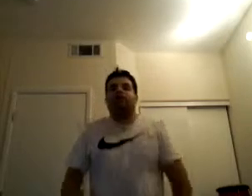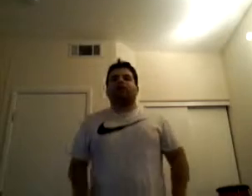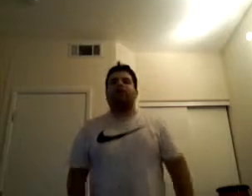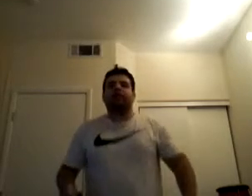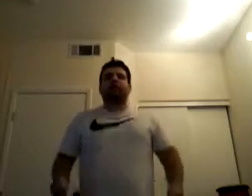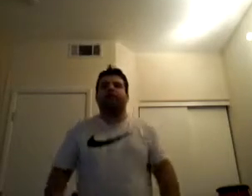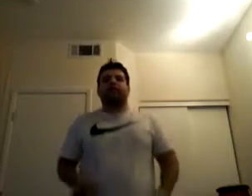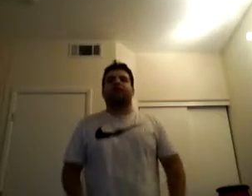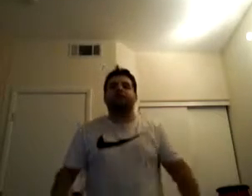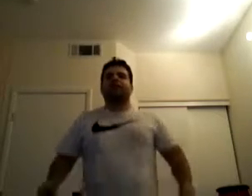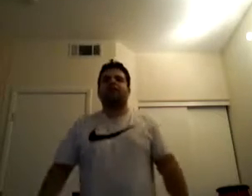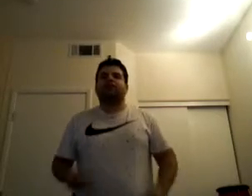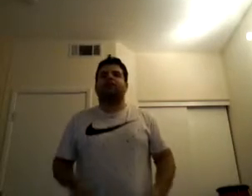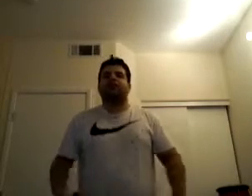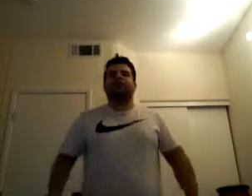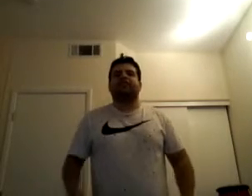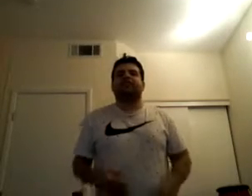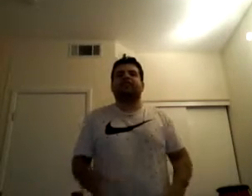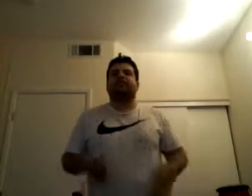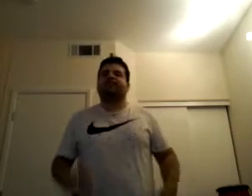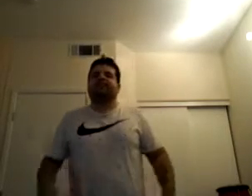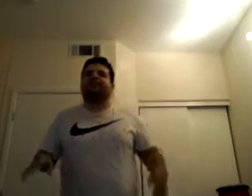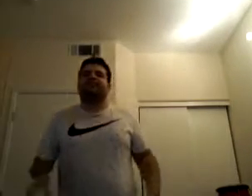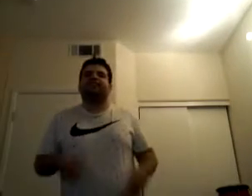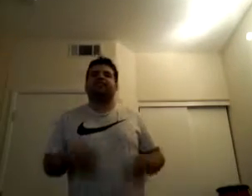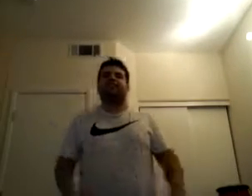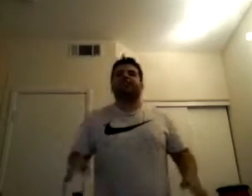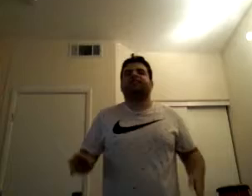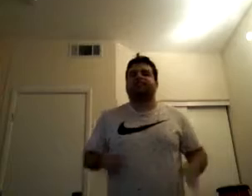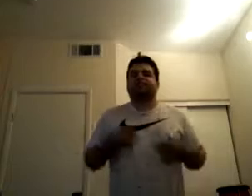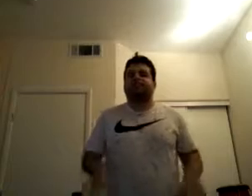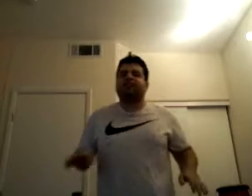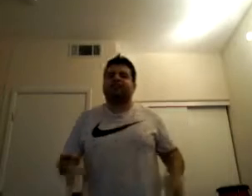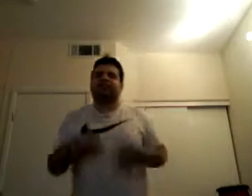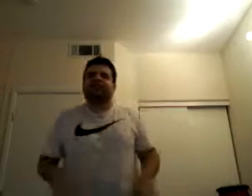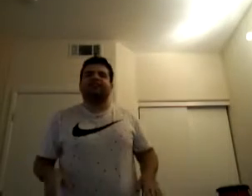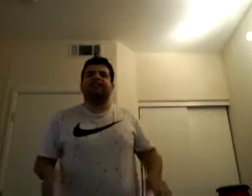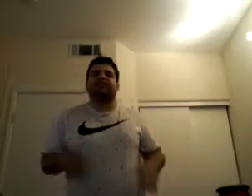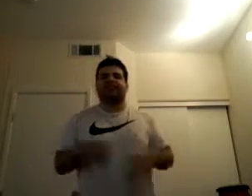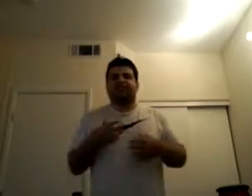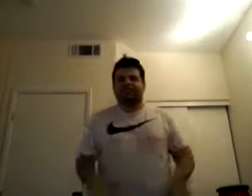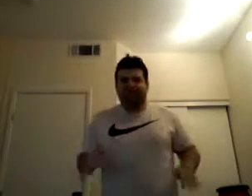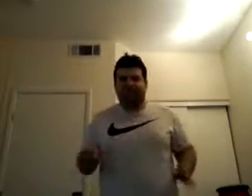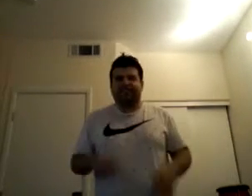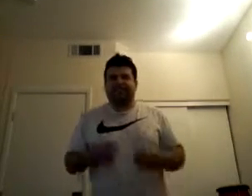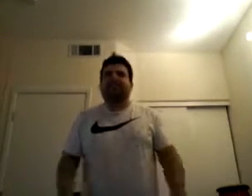run. Nothing, our best can't stop, F Odin's in our hearts. I'm sold in our